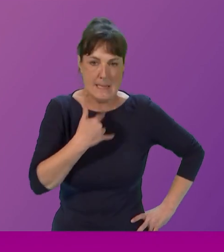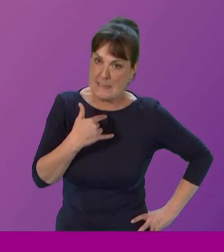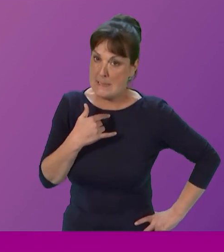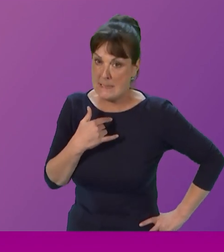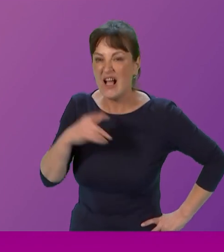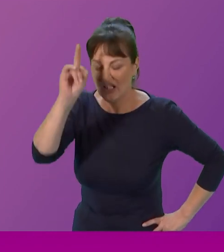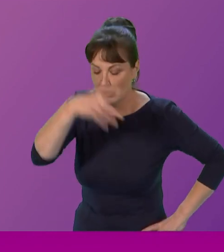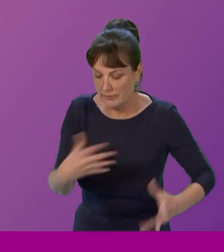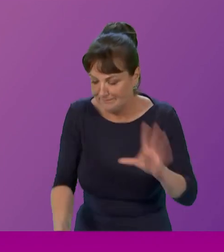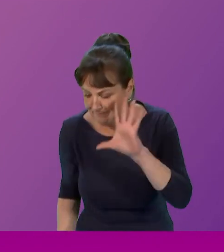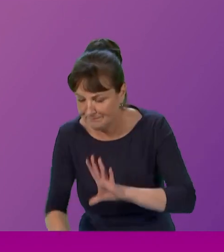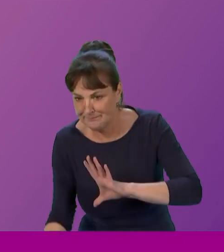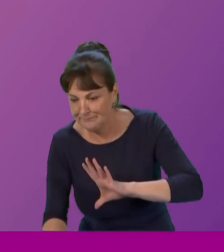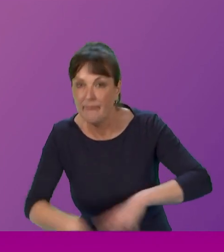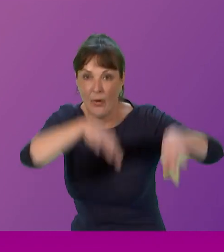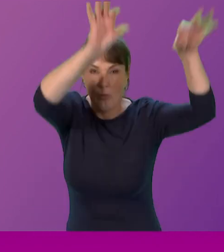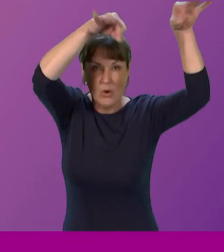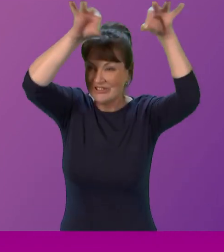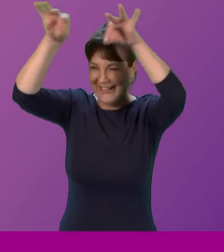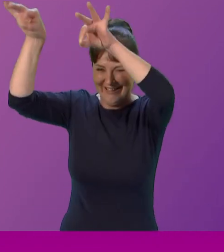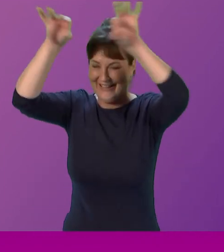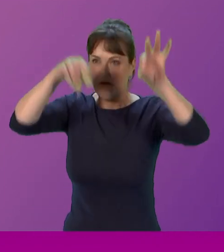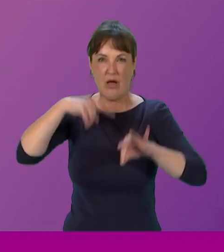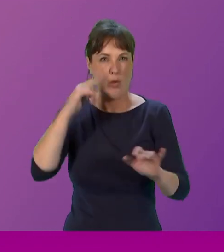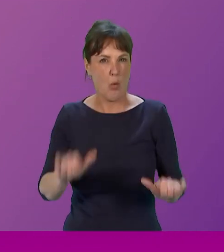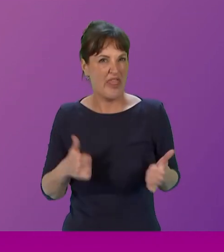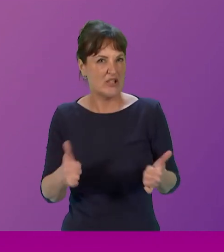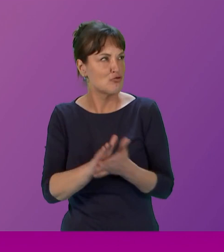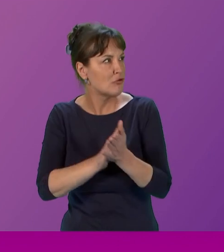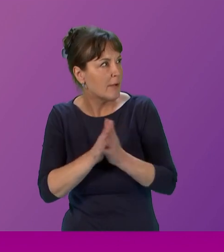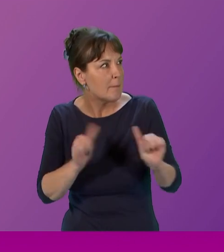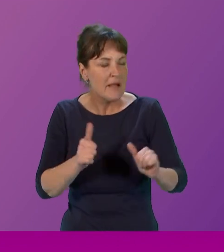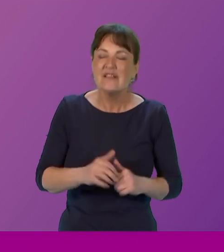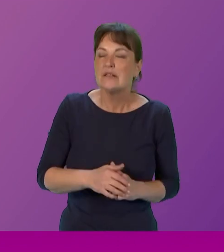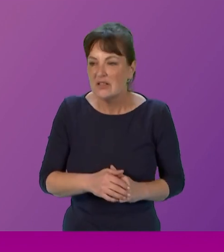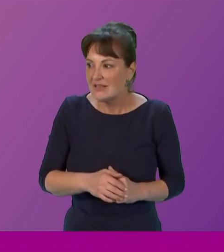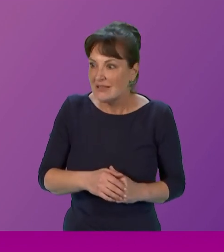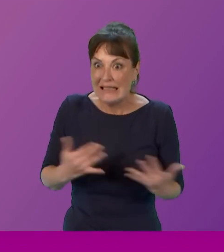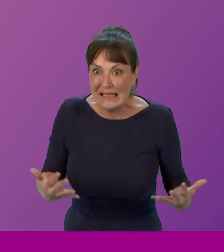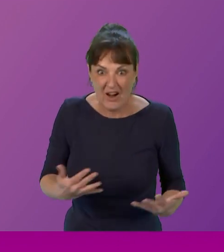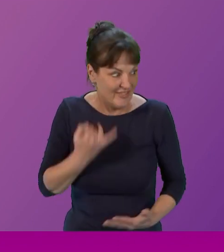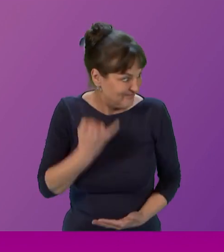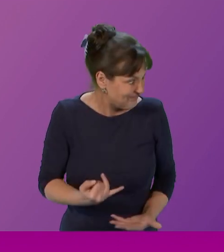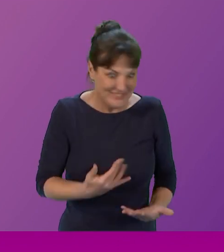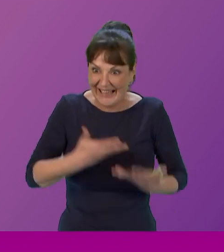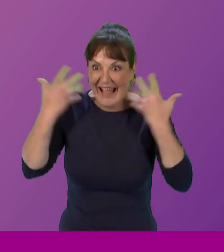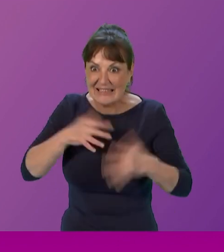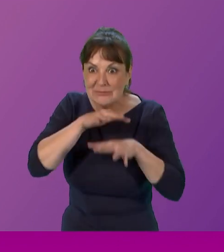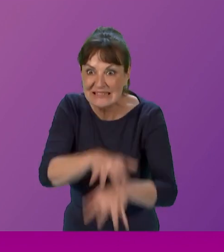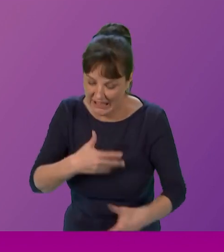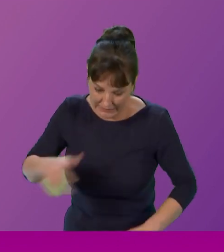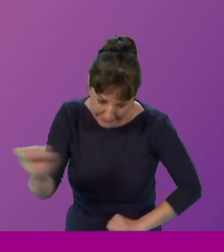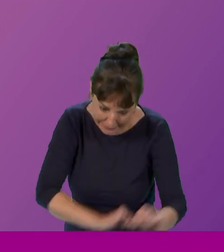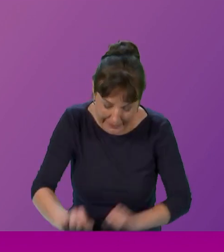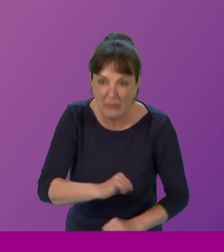So I got the washing out, right? And I'm thinking, that's handy, that's fine, that's fine. Oh, jeez, well, the cat's been sick, so I had to clean that up, right? My son had left something on the